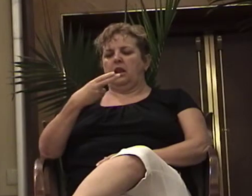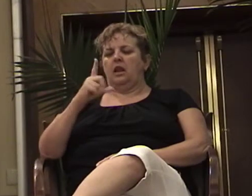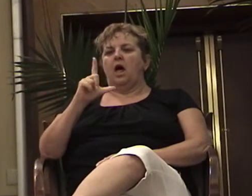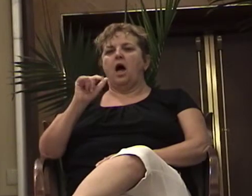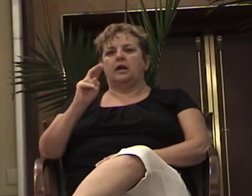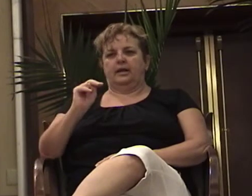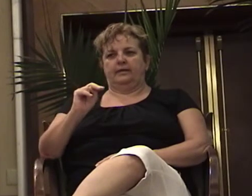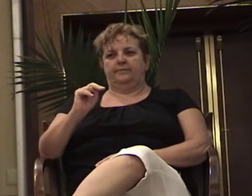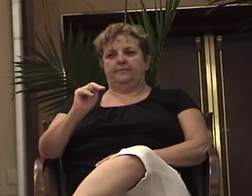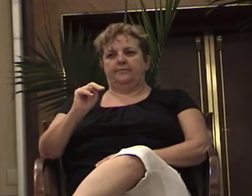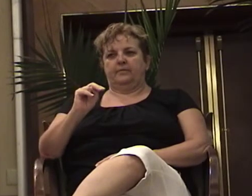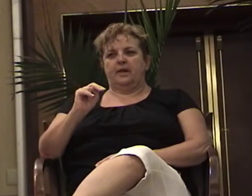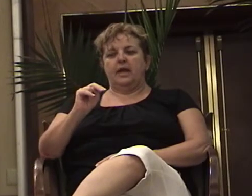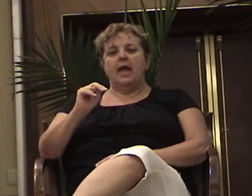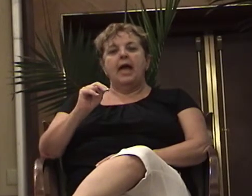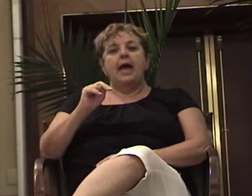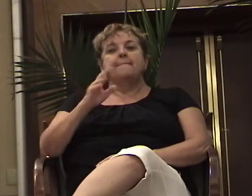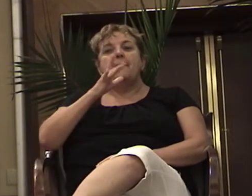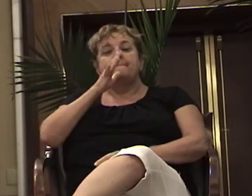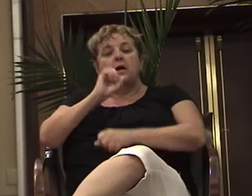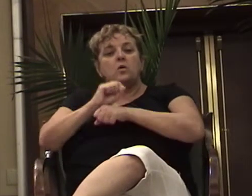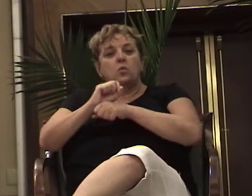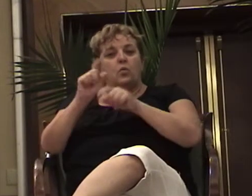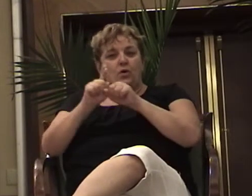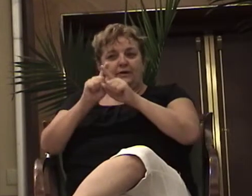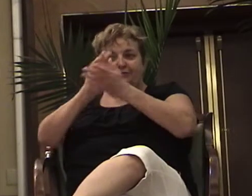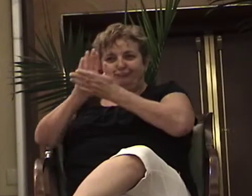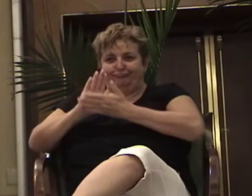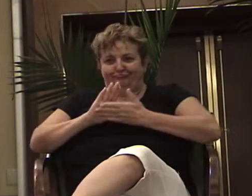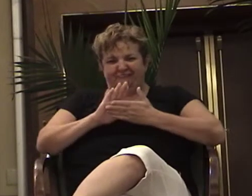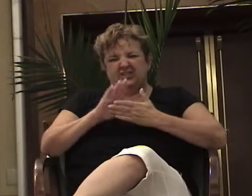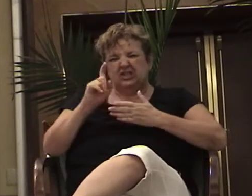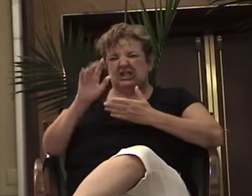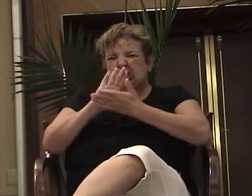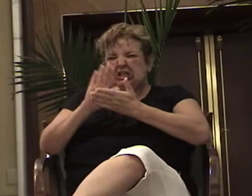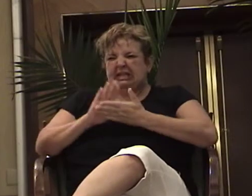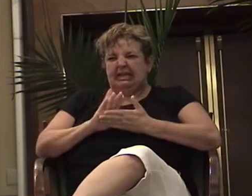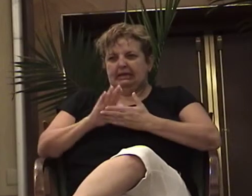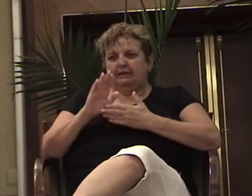her kids would never have to do that kind of work. Thank you. Because I was headed towards electrocution. Thank you.